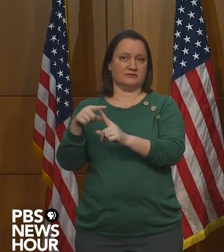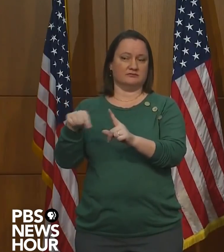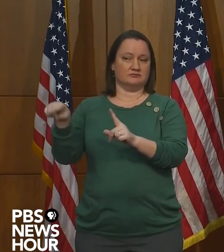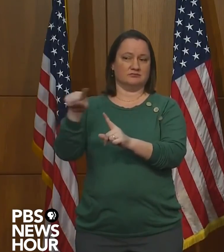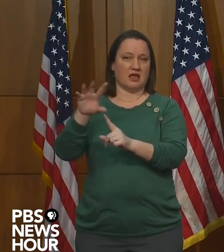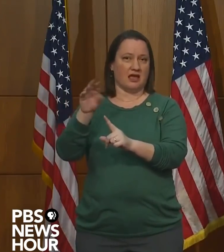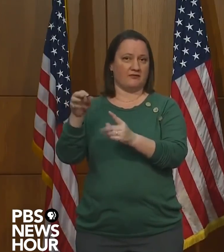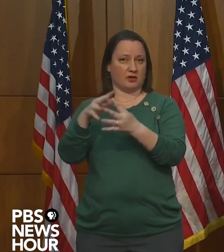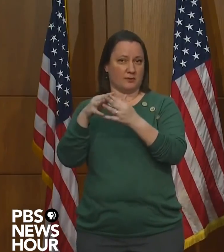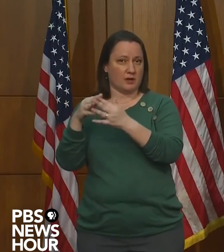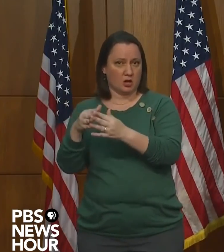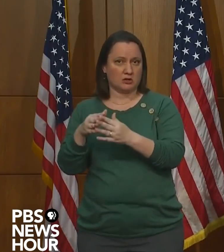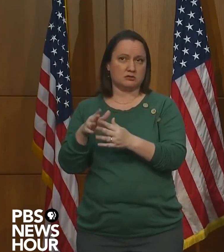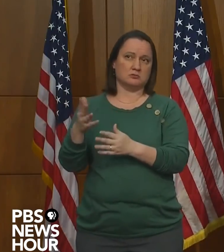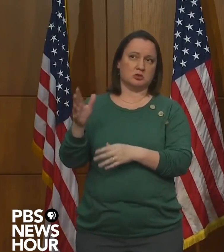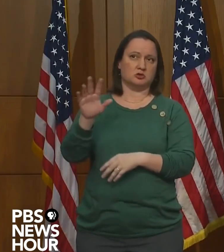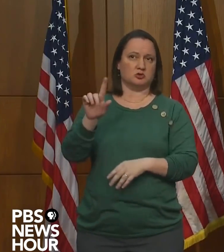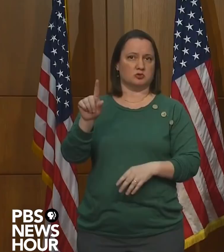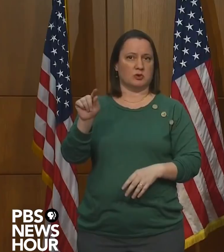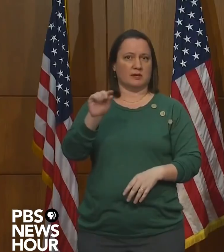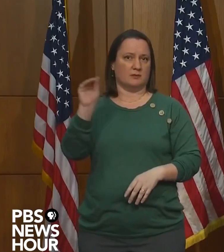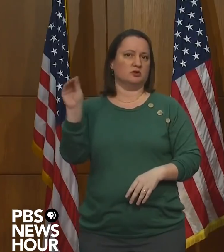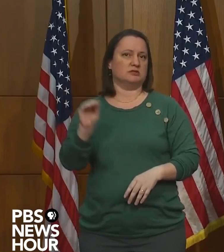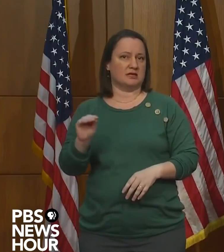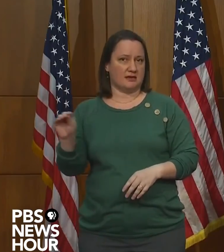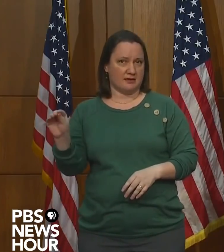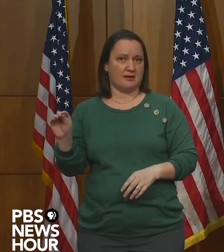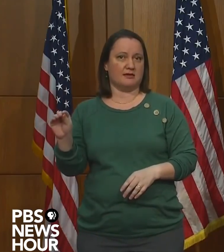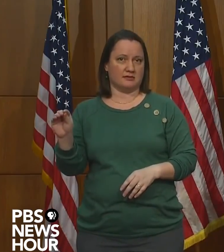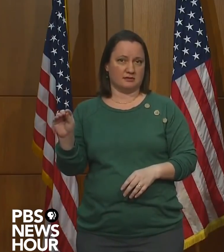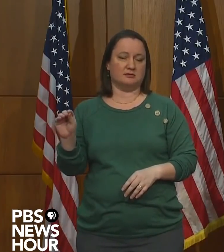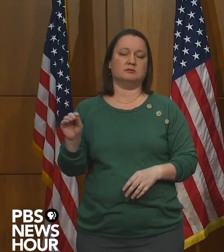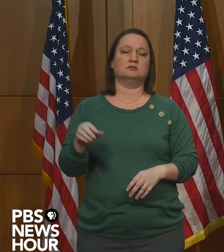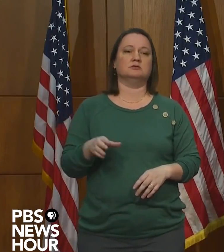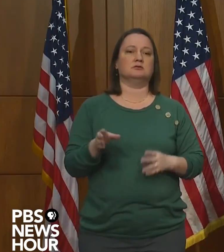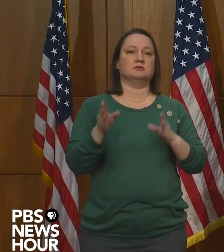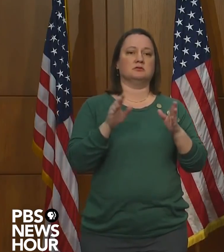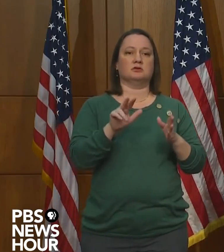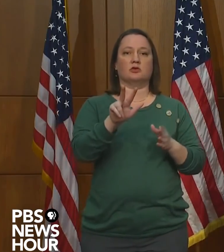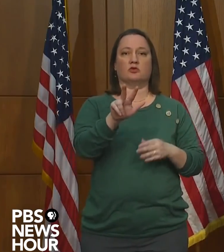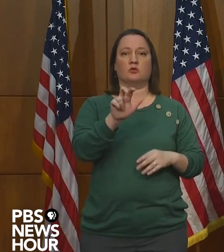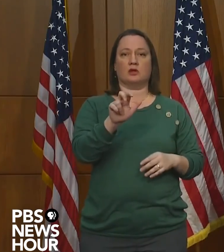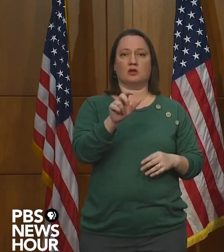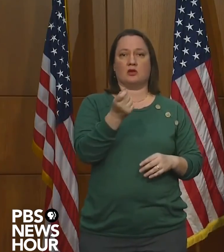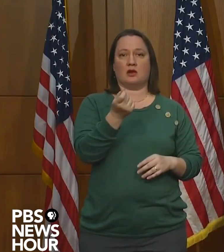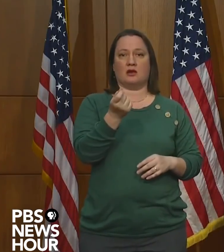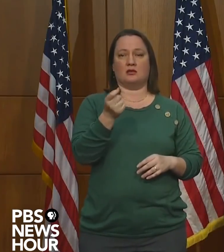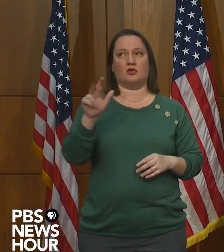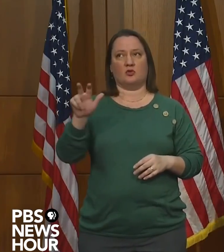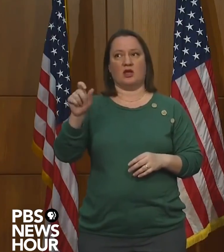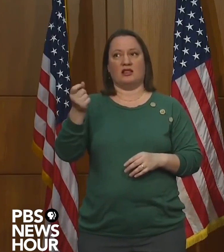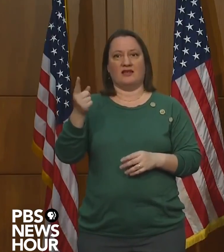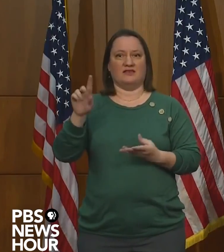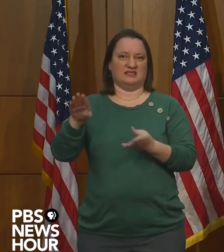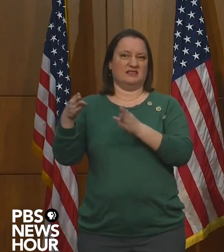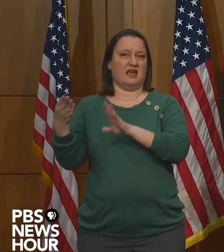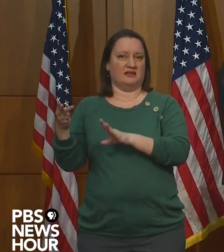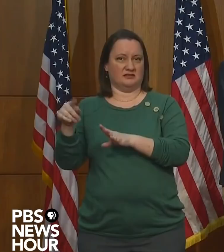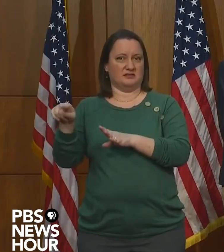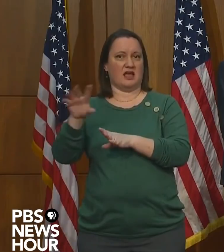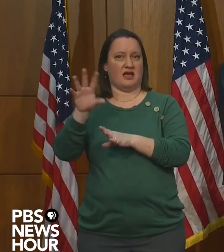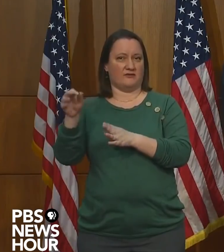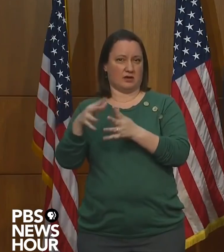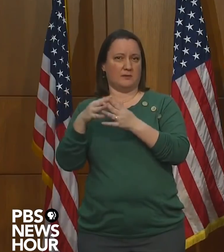Americans or about 20% of those cases. We have 311 deaths among African